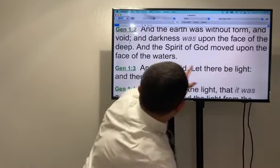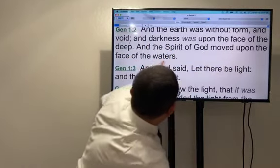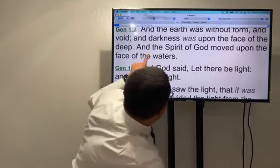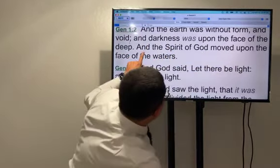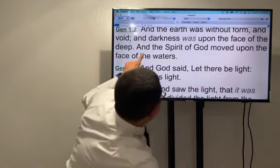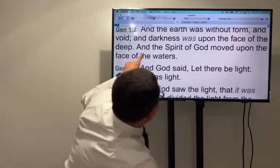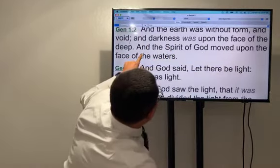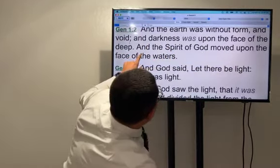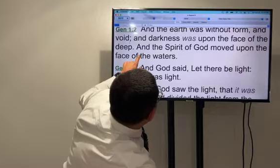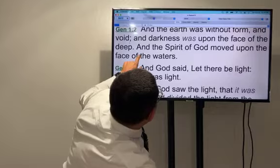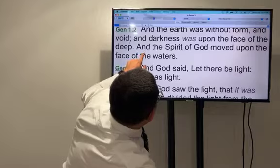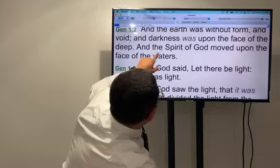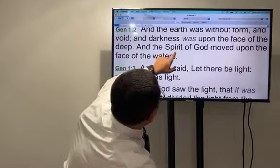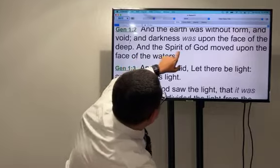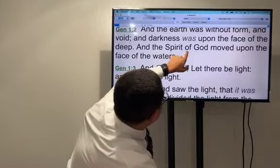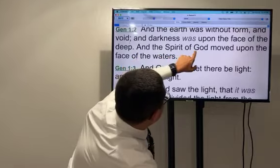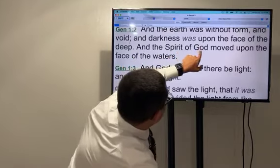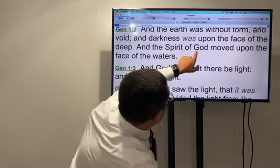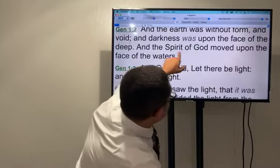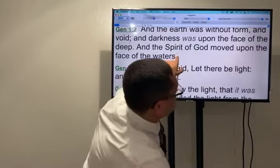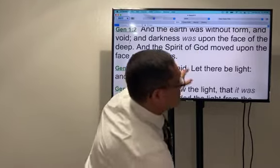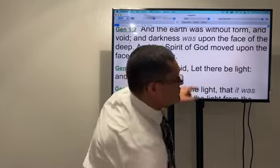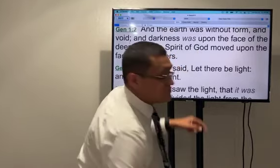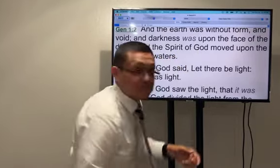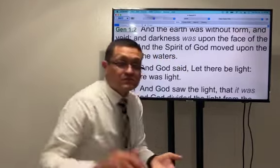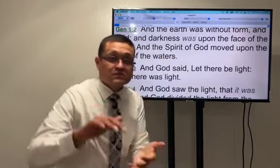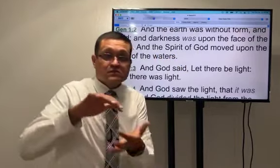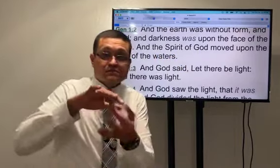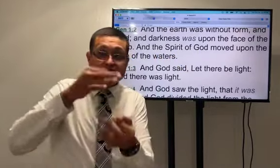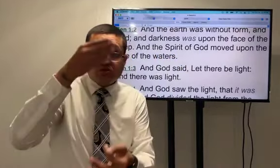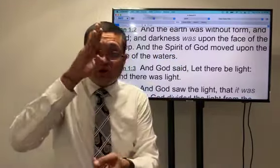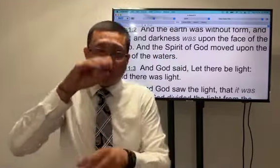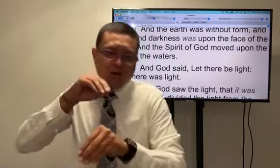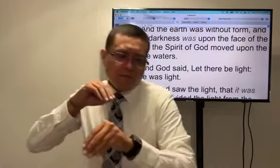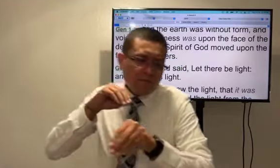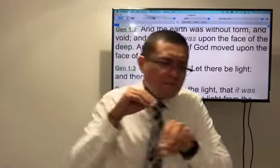and here in Genesis 1 and 2 we see and the Spirit of God moved upon the face of the waters